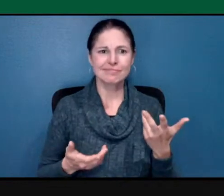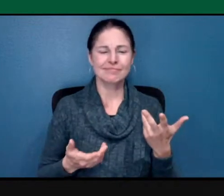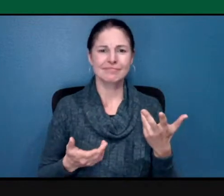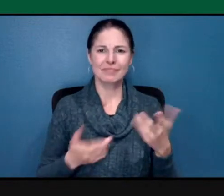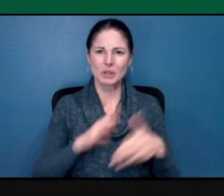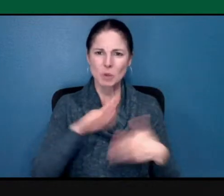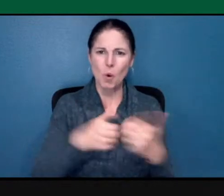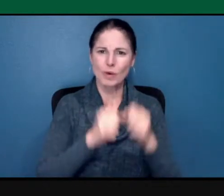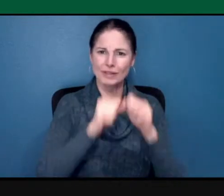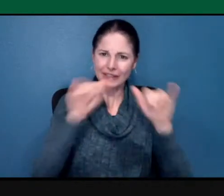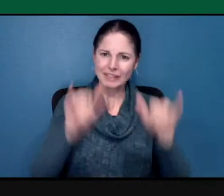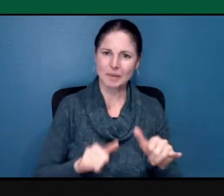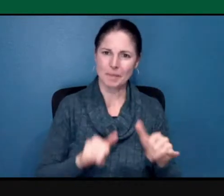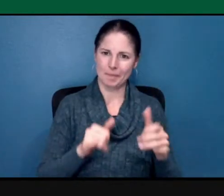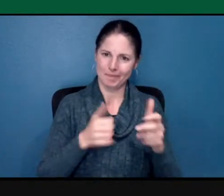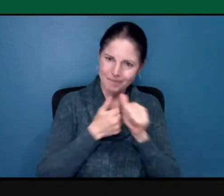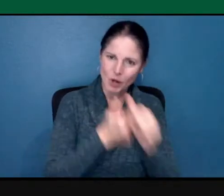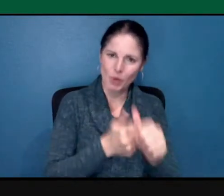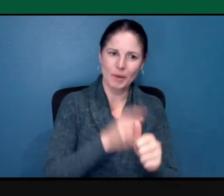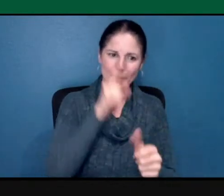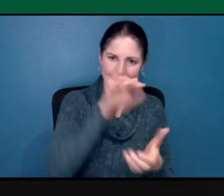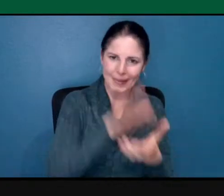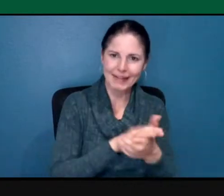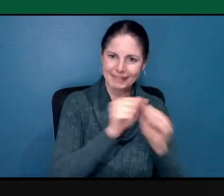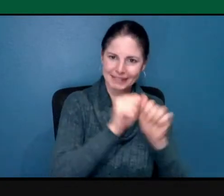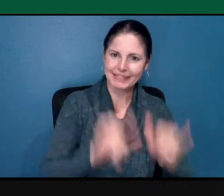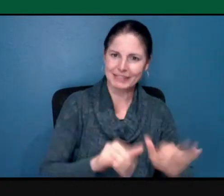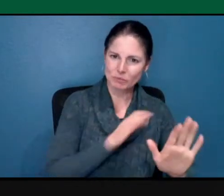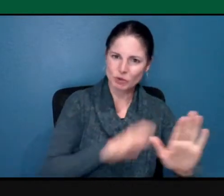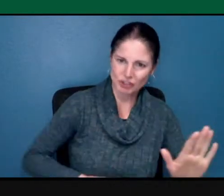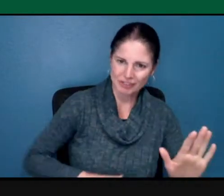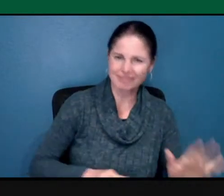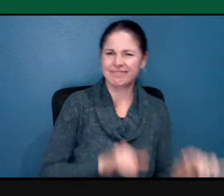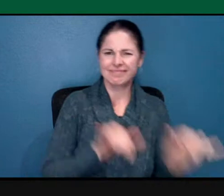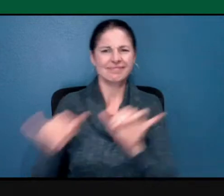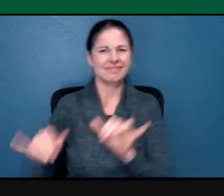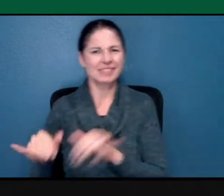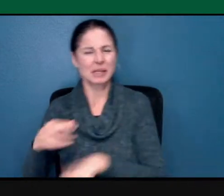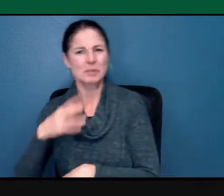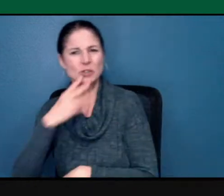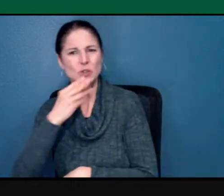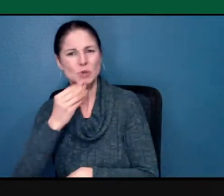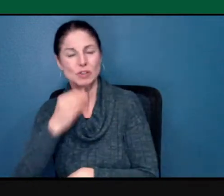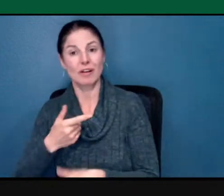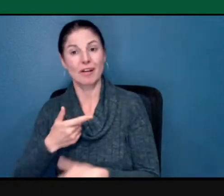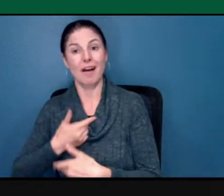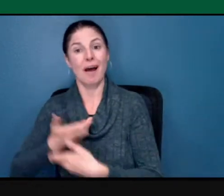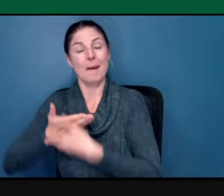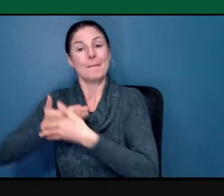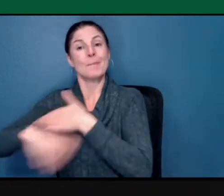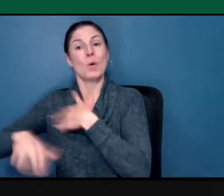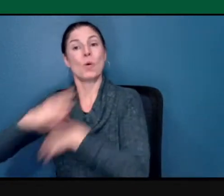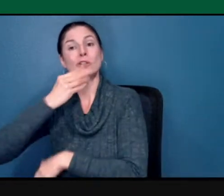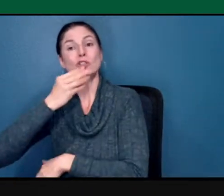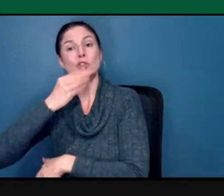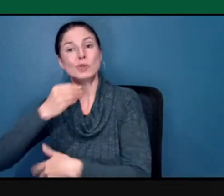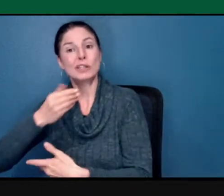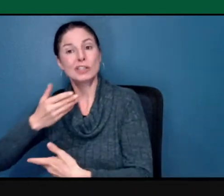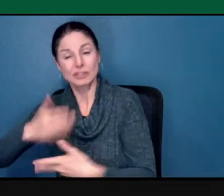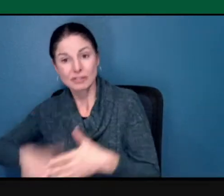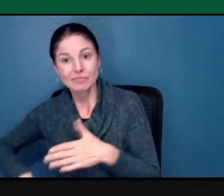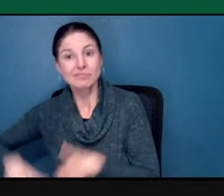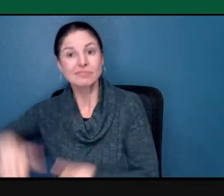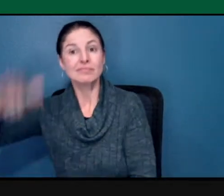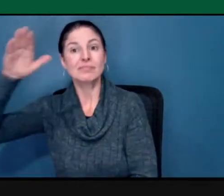belief system. I was born Jewish. I could do nothing for the rest of my life and I am always going to be ethnically